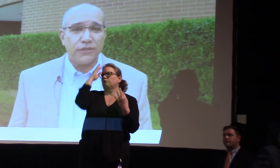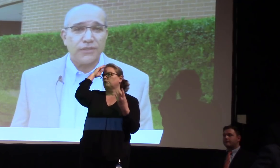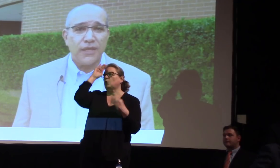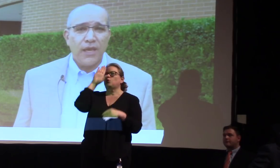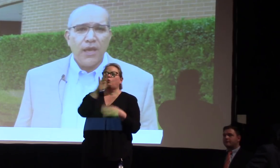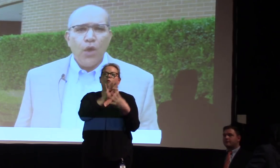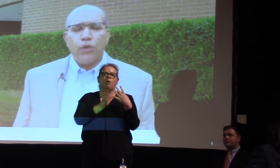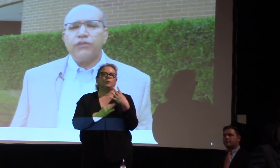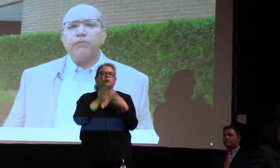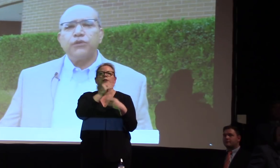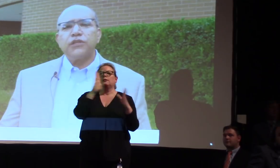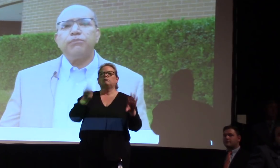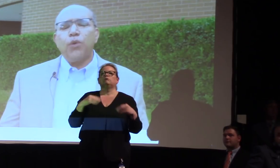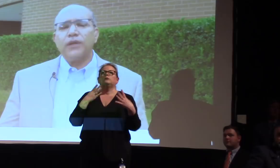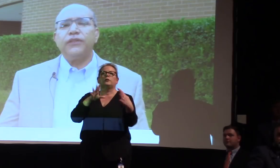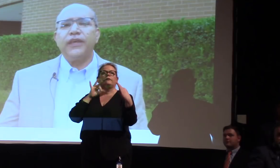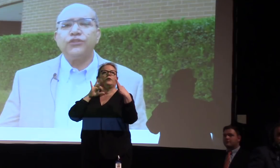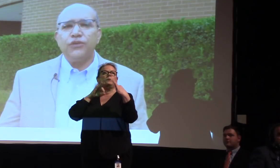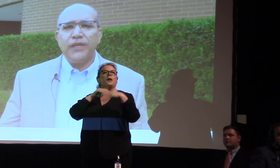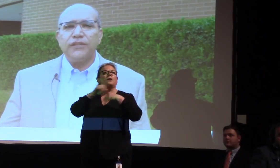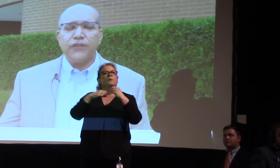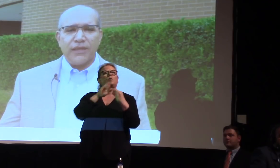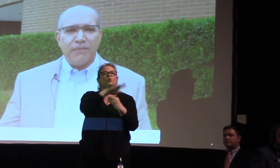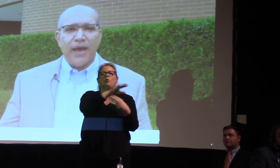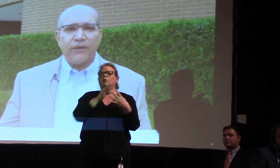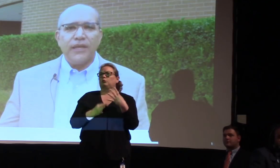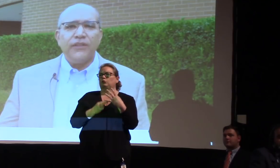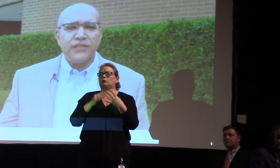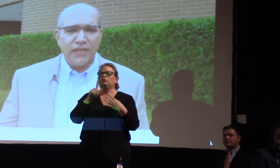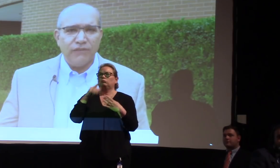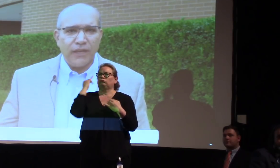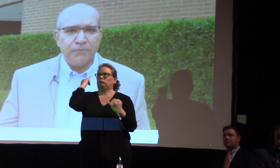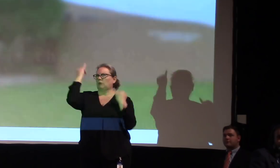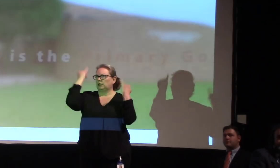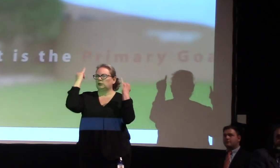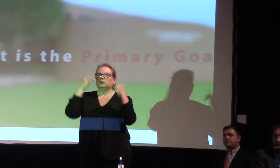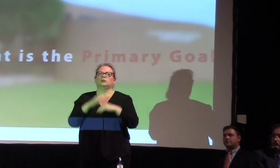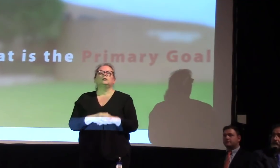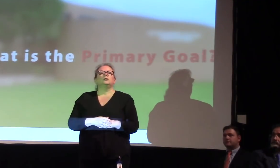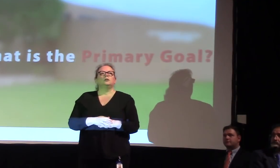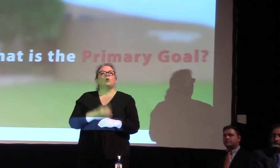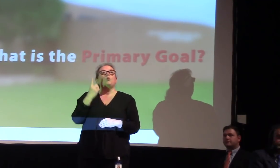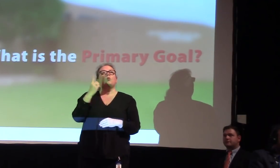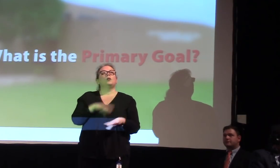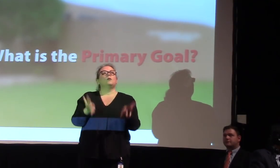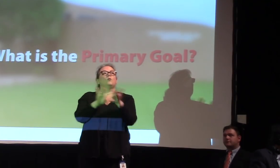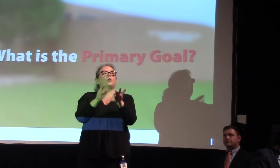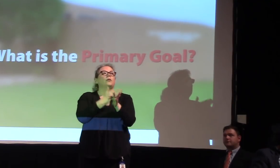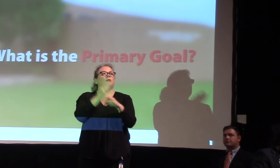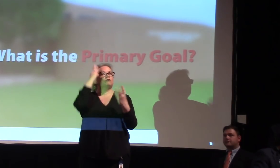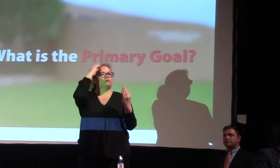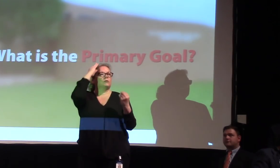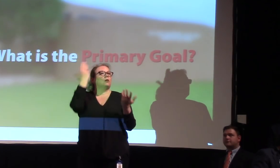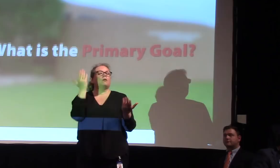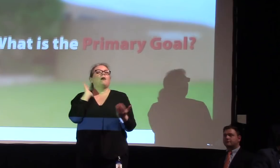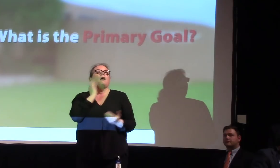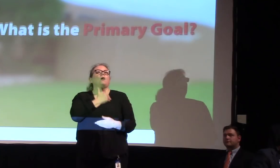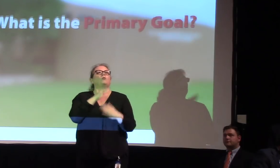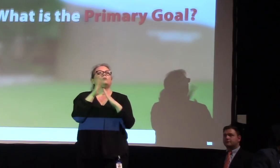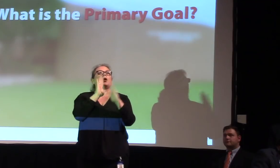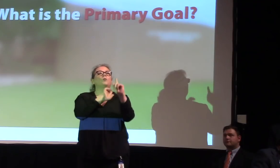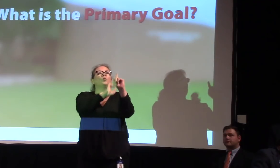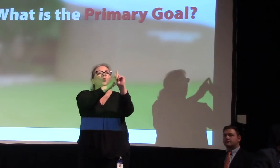the options. One of the most important things you need to think about this evening is what the primary goal is.